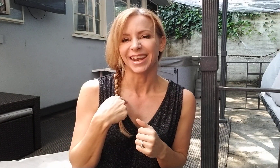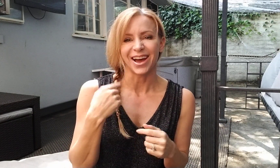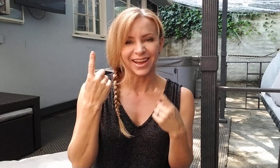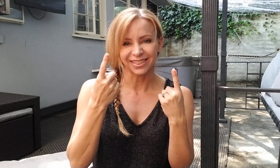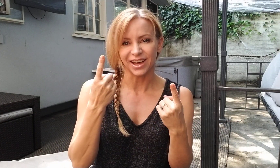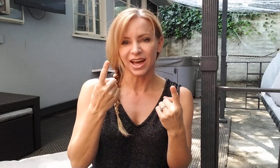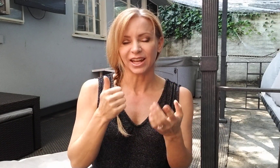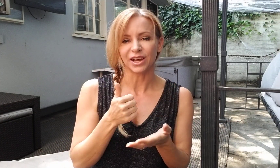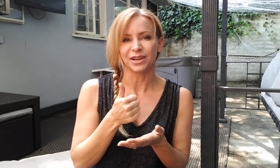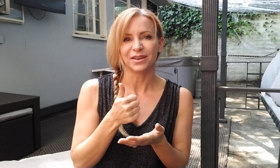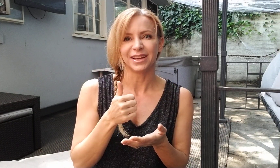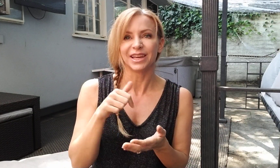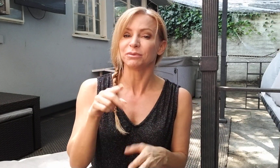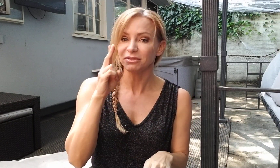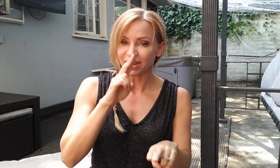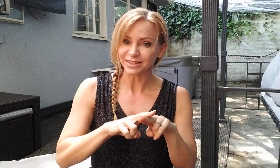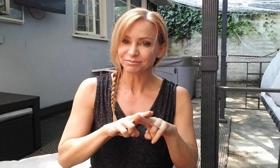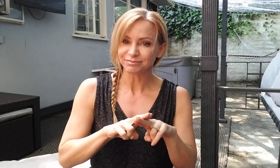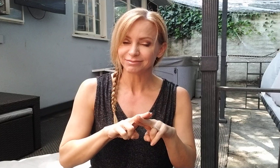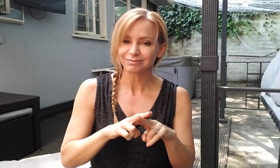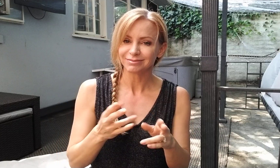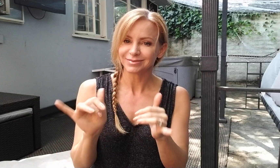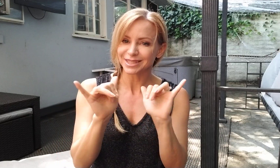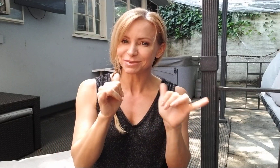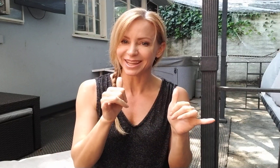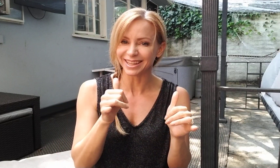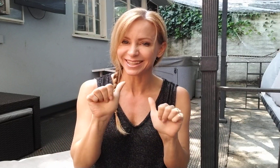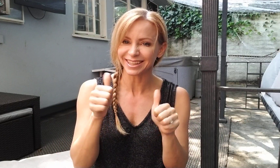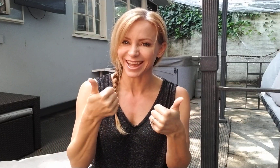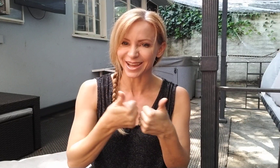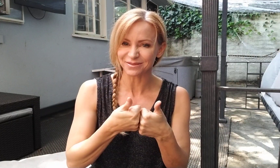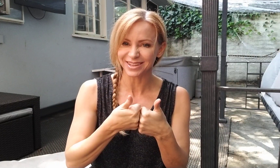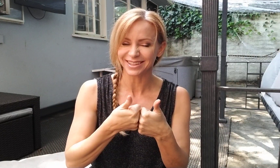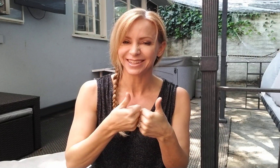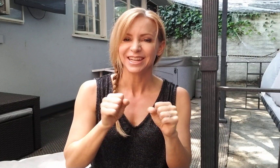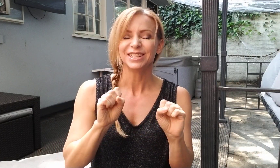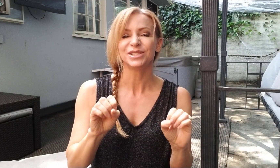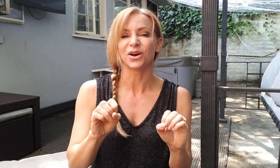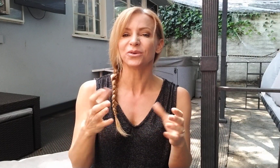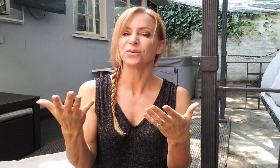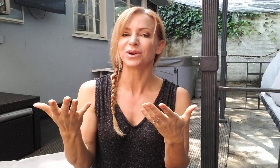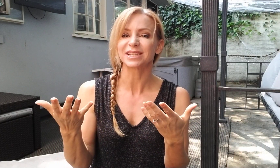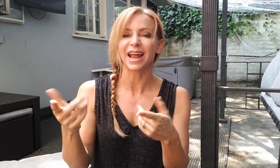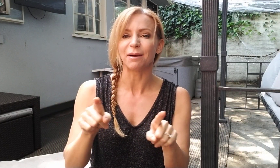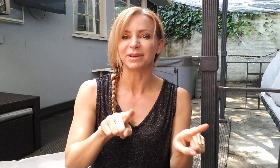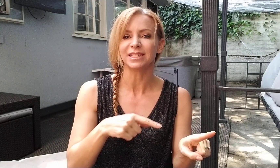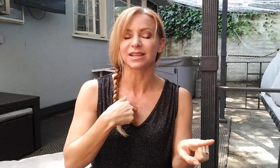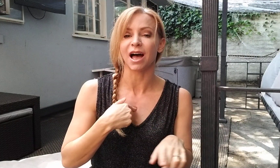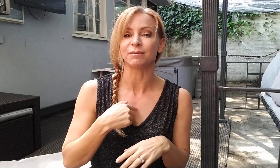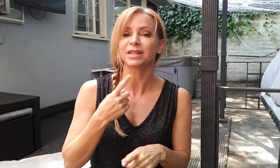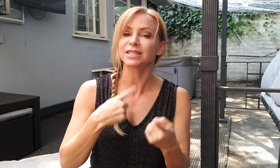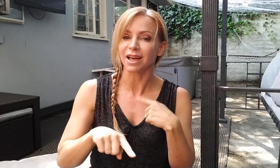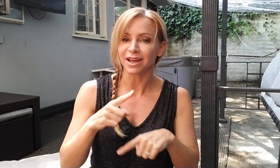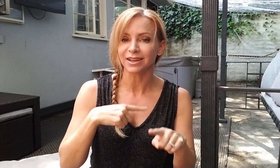I thought it would be fun okay so what's gonna happen is I'm gonna sign